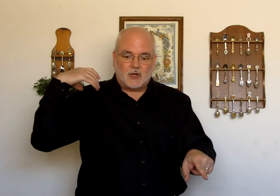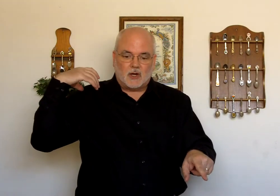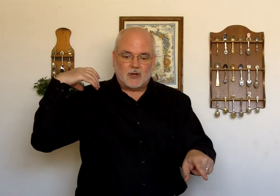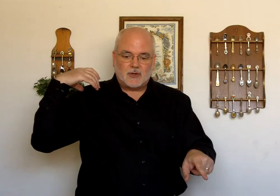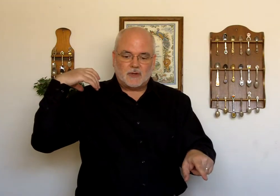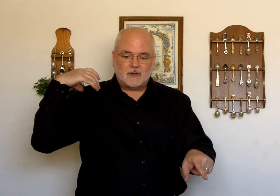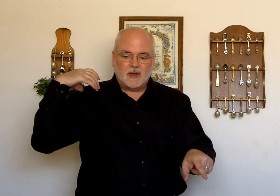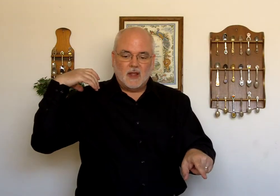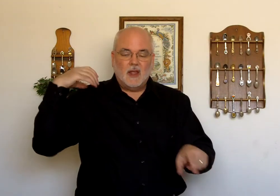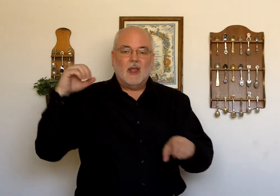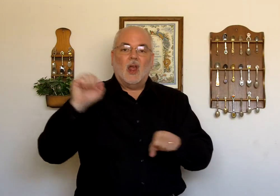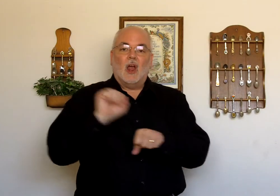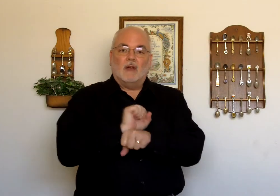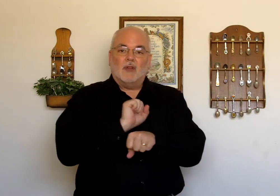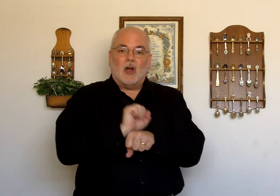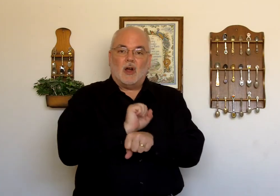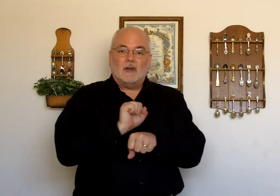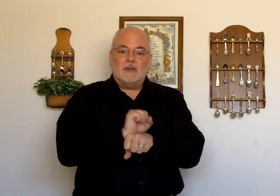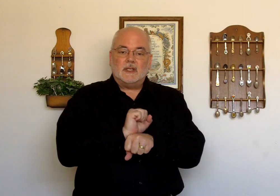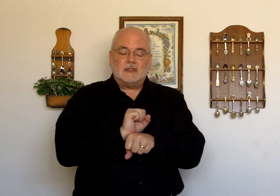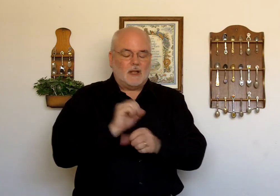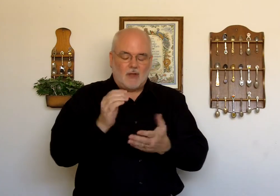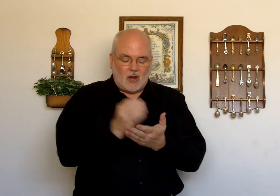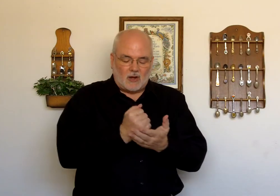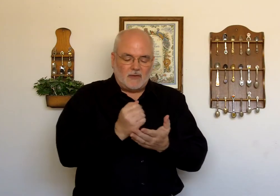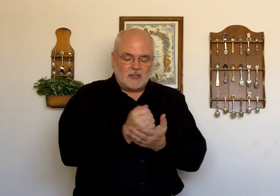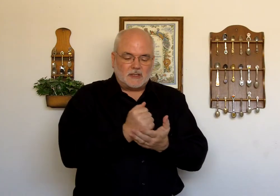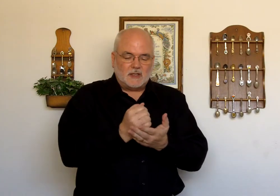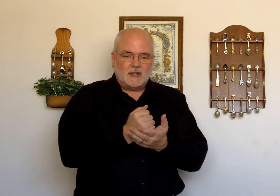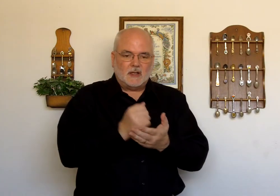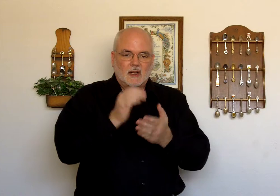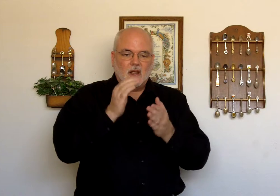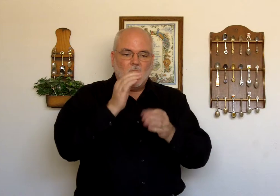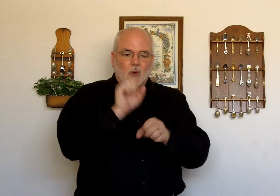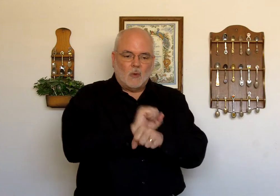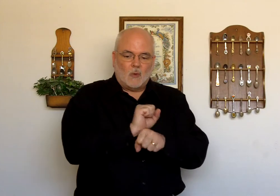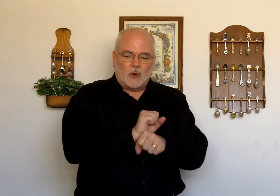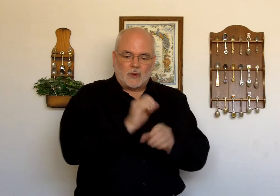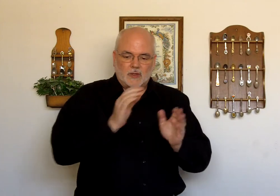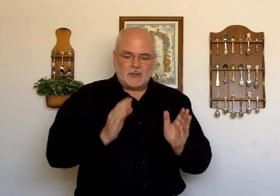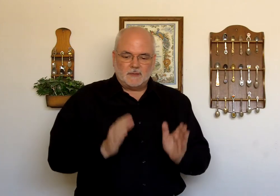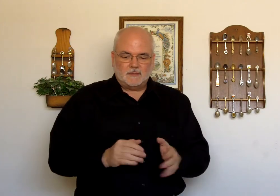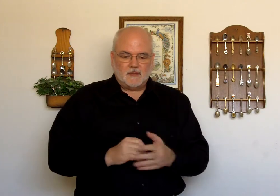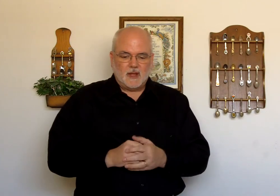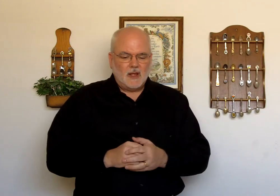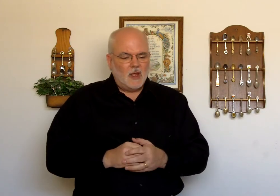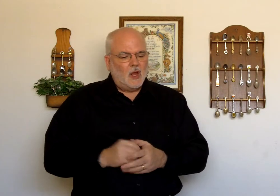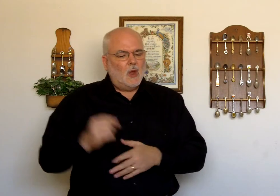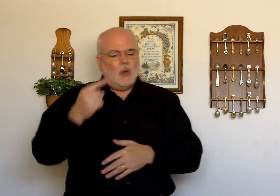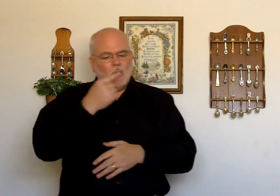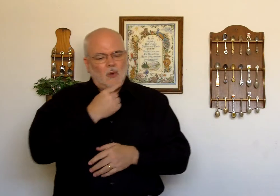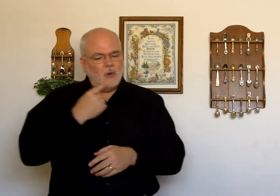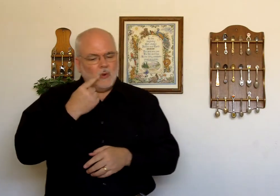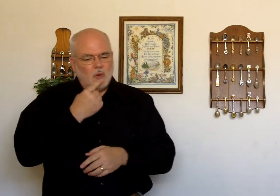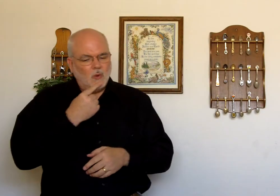charge. Of the harvest. Of the harvest. Workers. Who